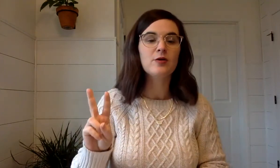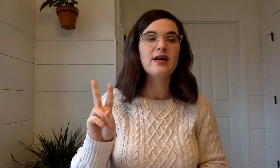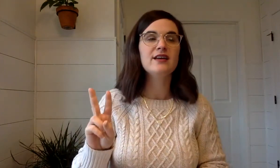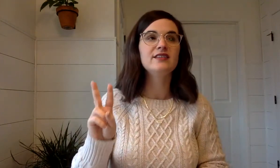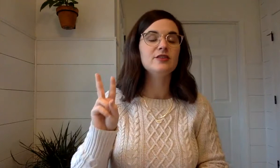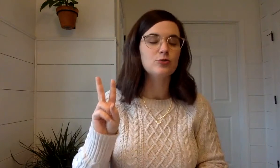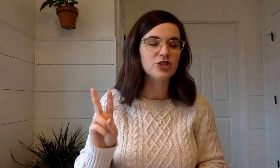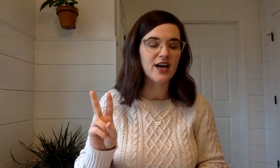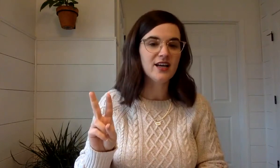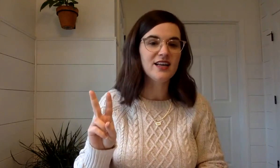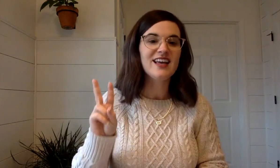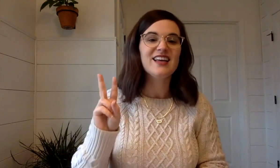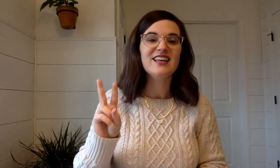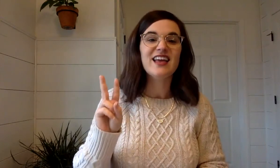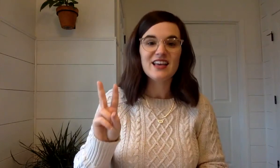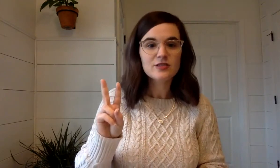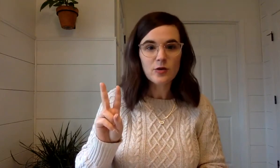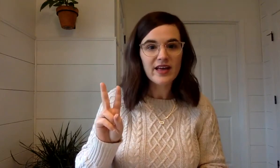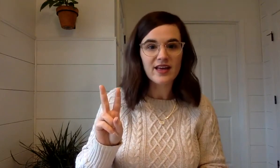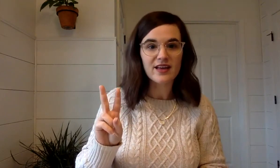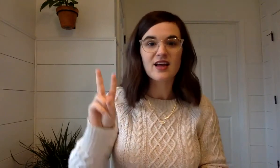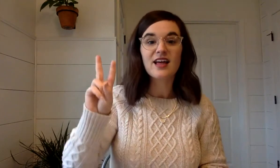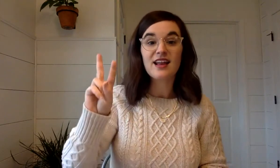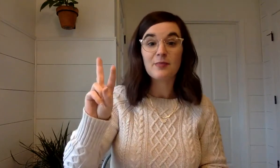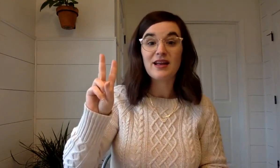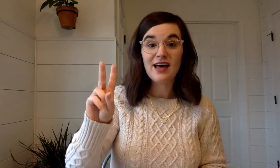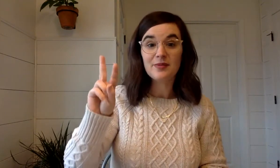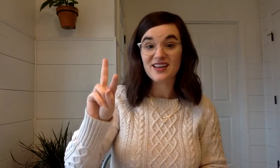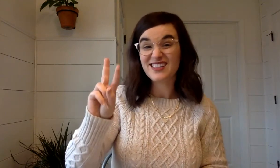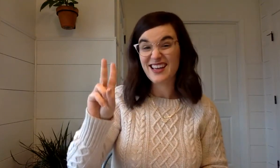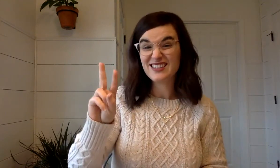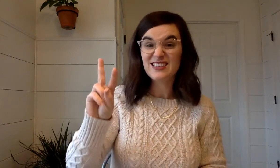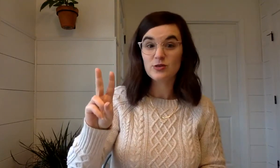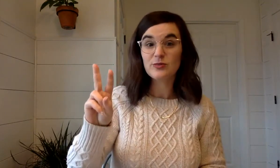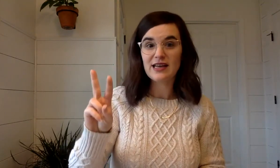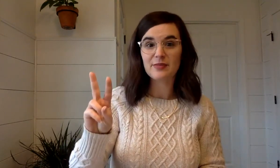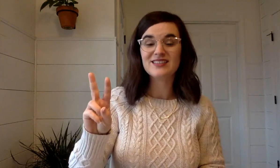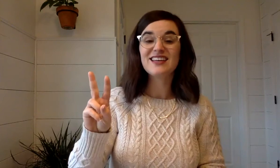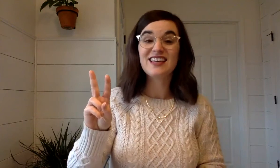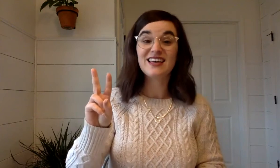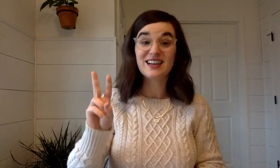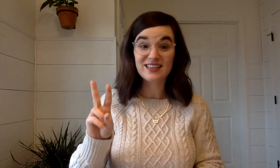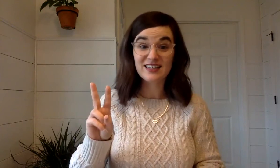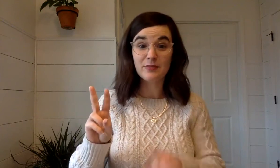es escuchar y escoger la palabra de estas dos palabras que rima